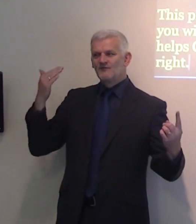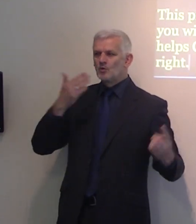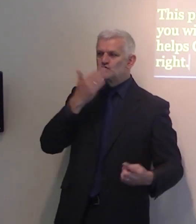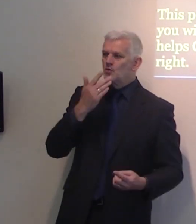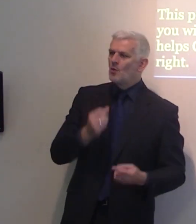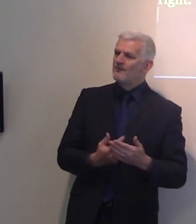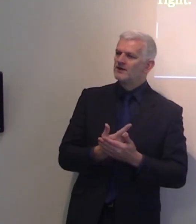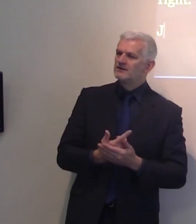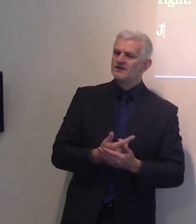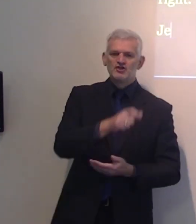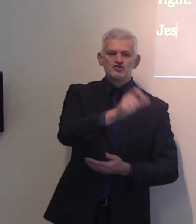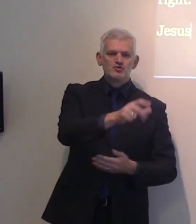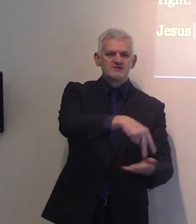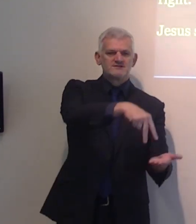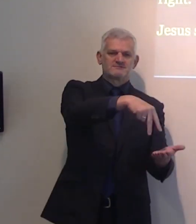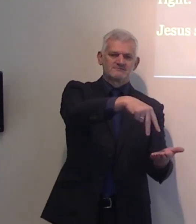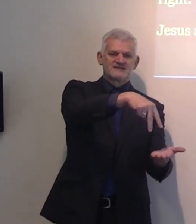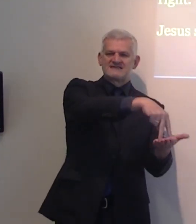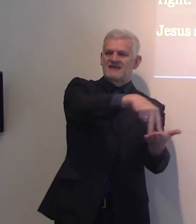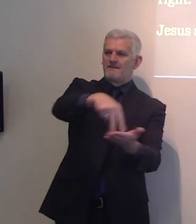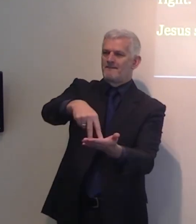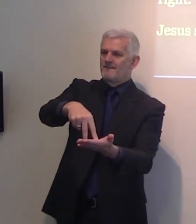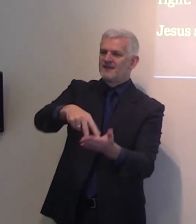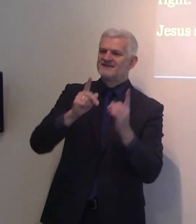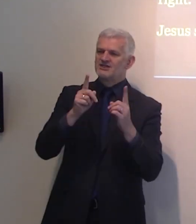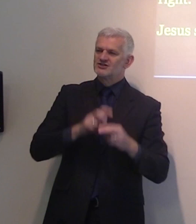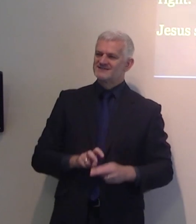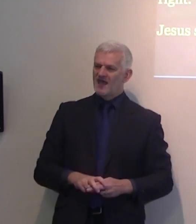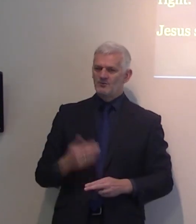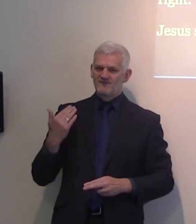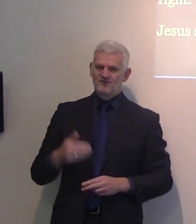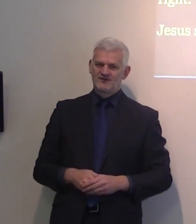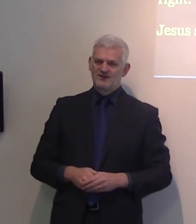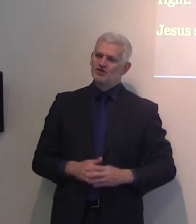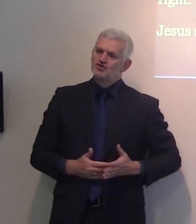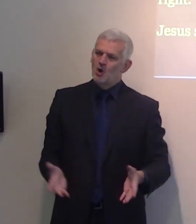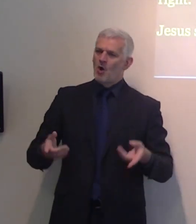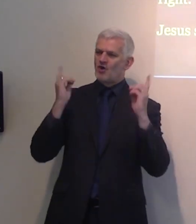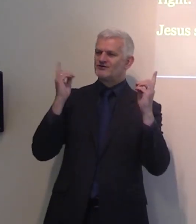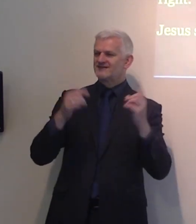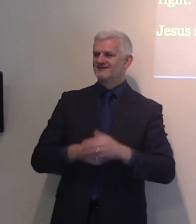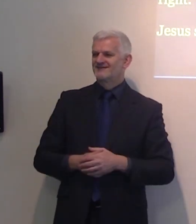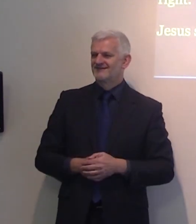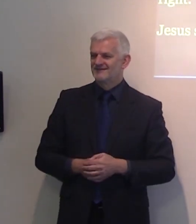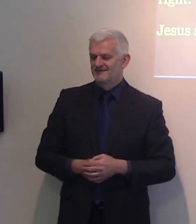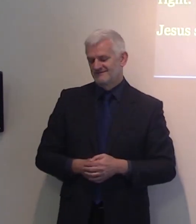So, I want to draw your attention on just a well-known verse. Just one verse. But there is so much